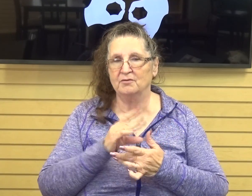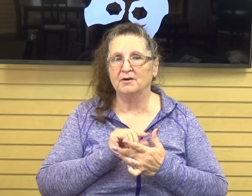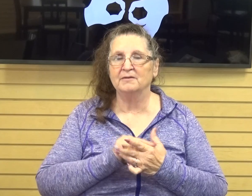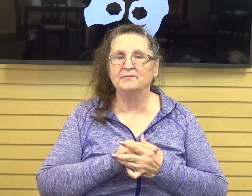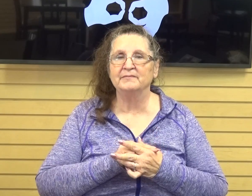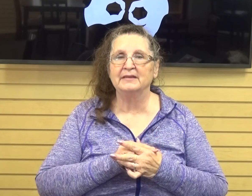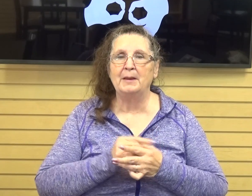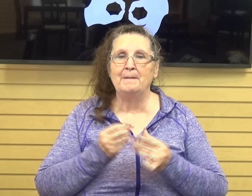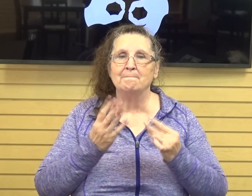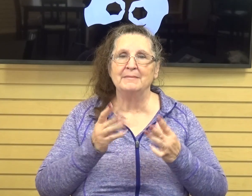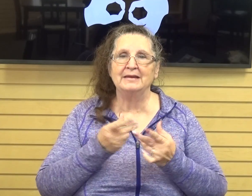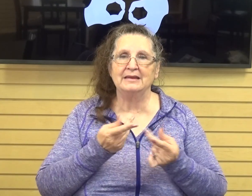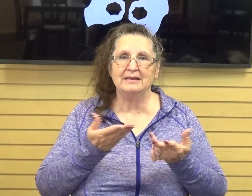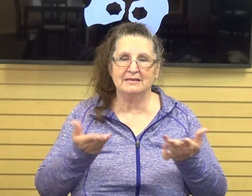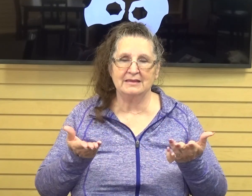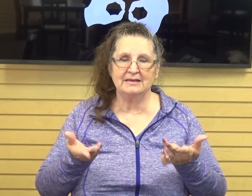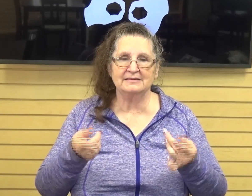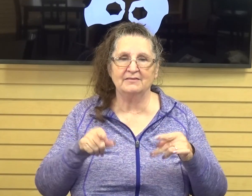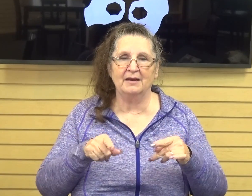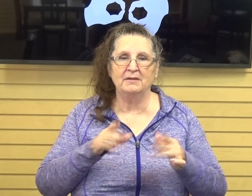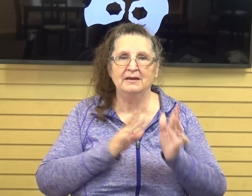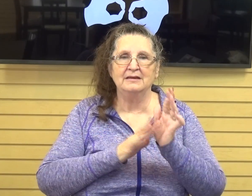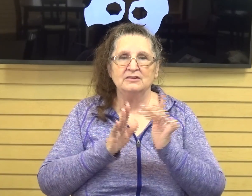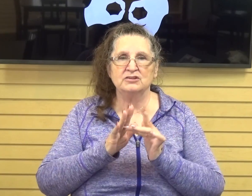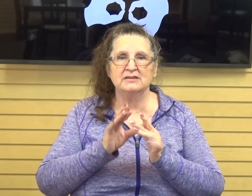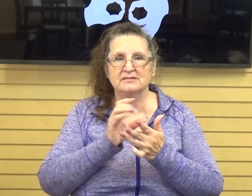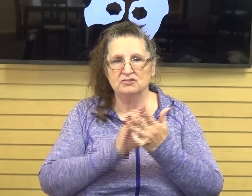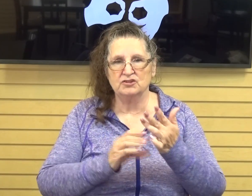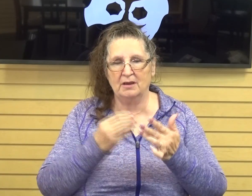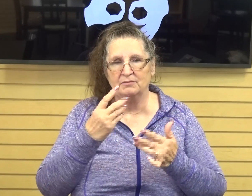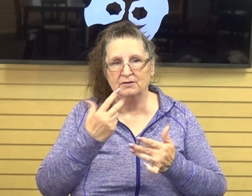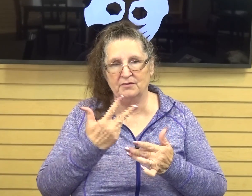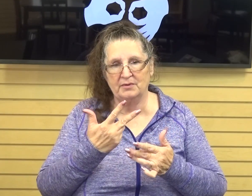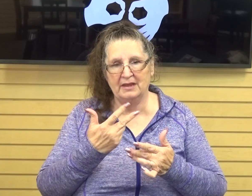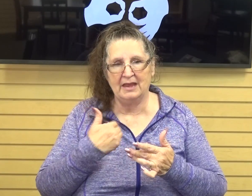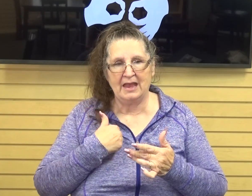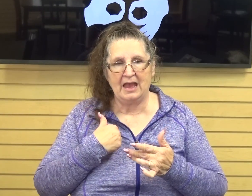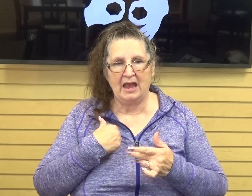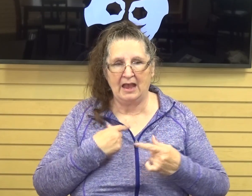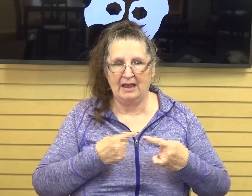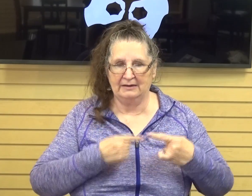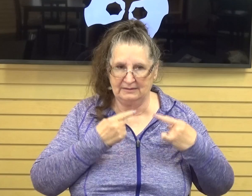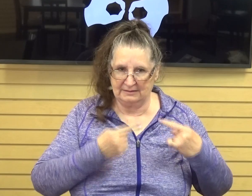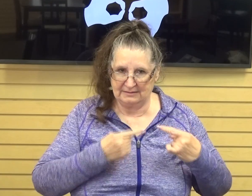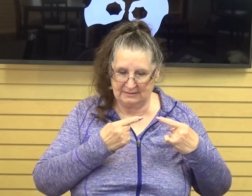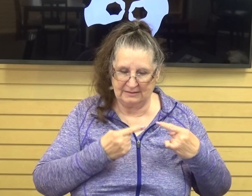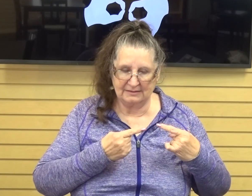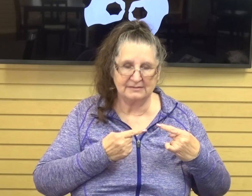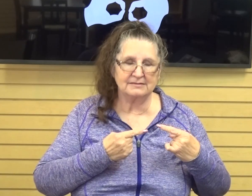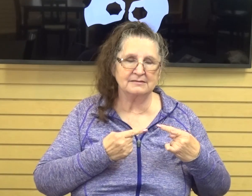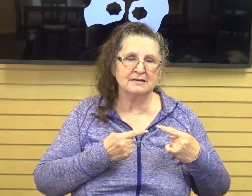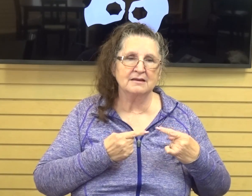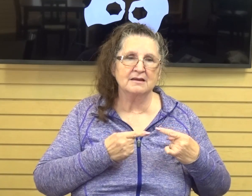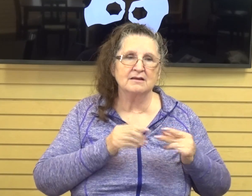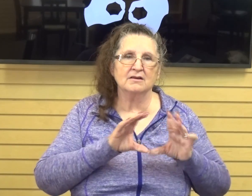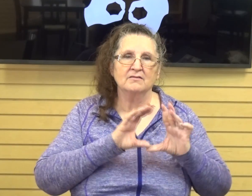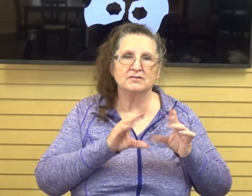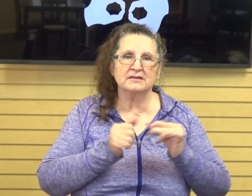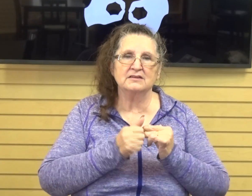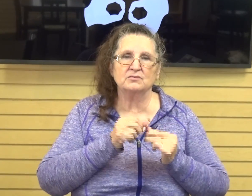a lot of things have happened. And Jesus in chapter 3 has had a pretty intense conversation with a guy named Nicodemus and so